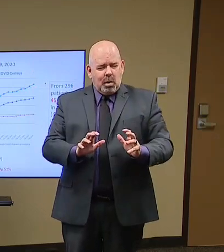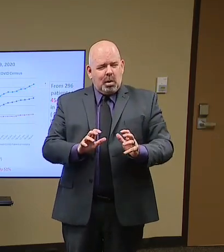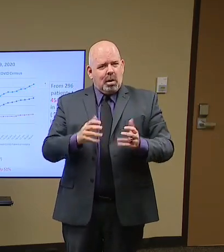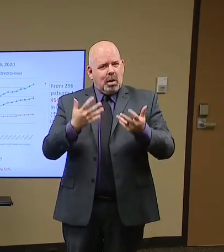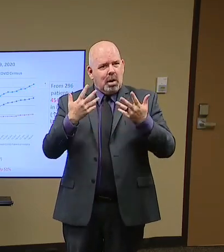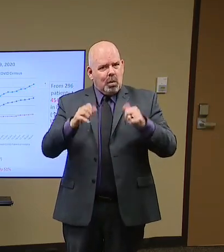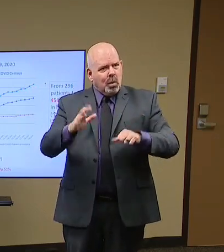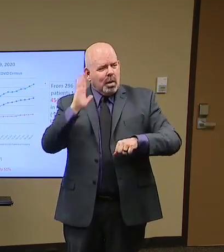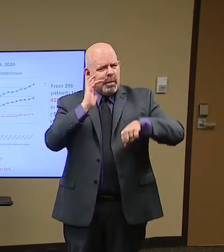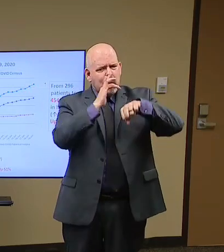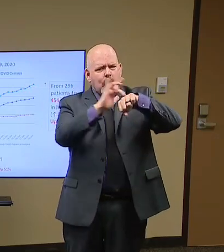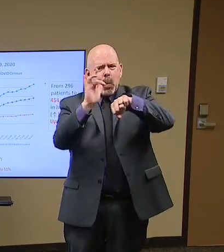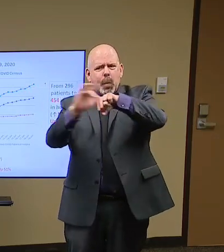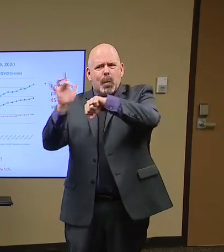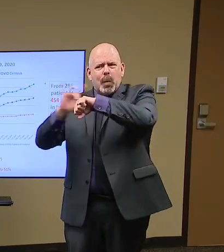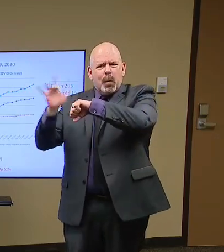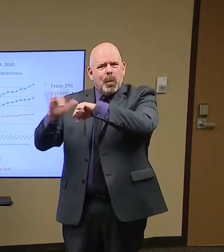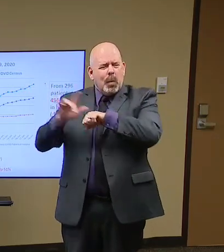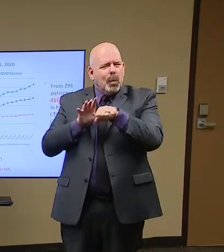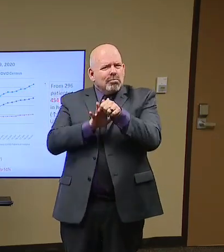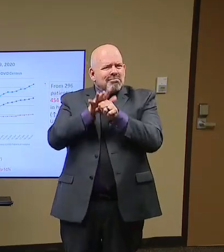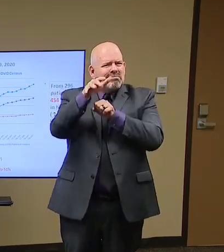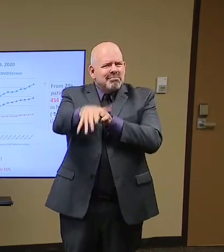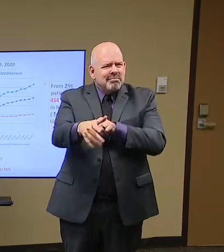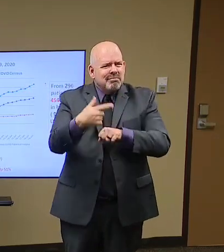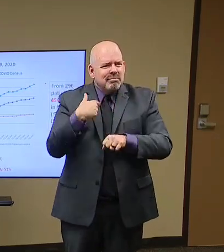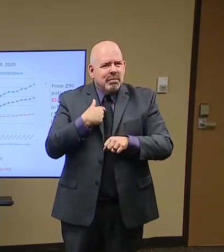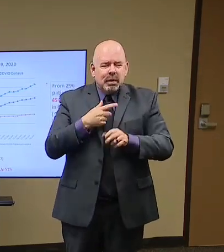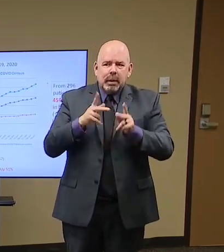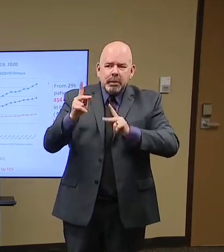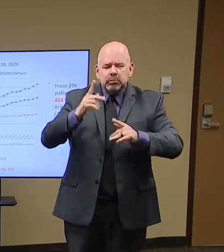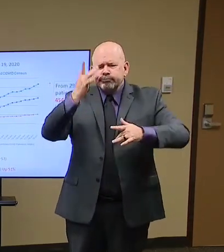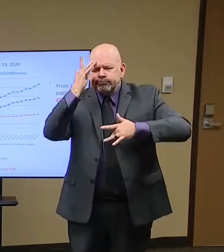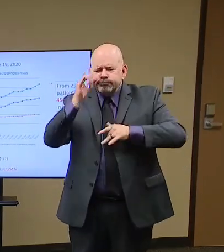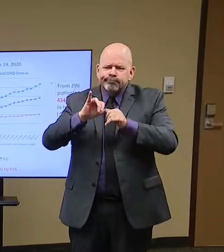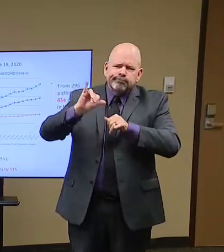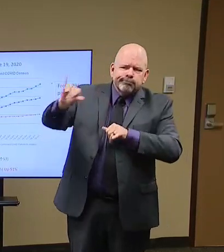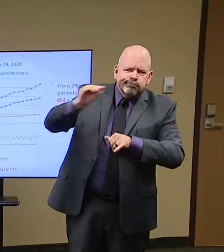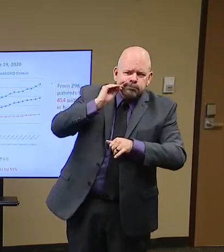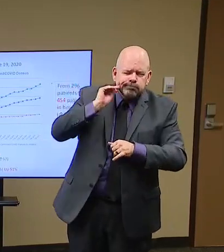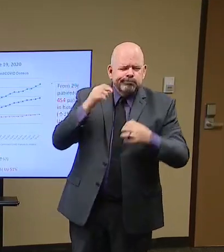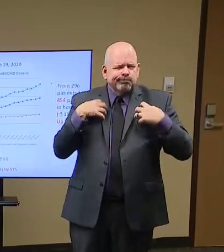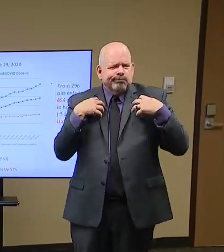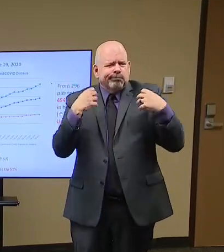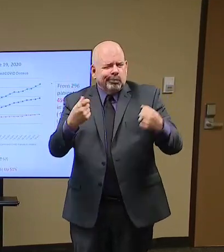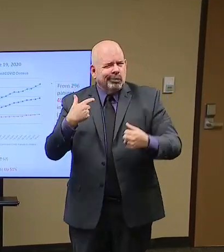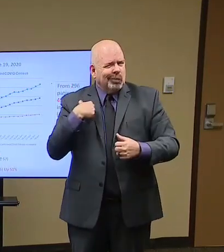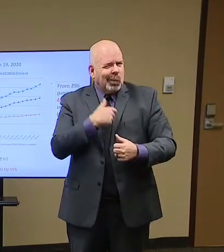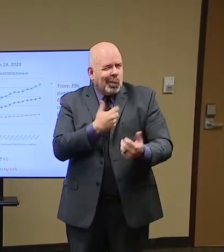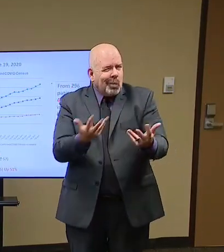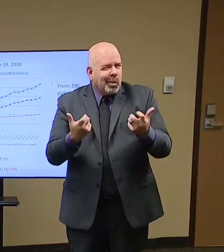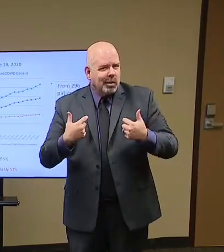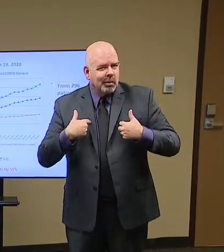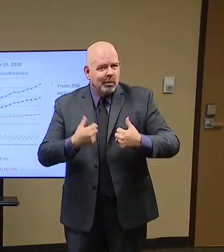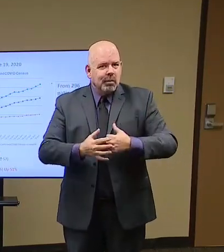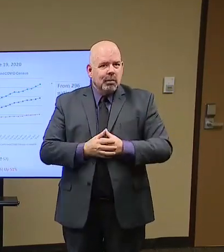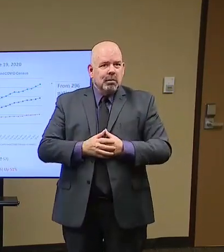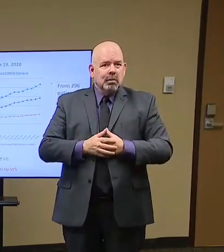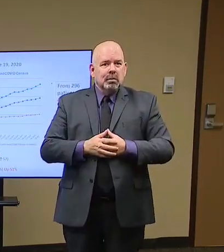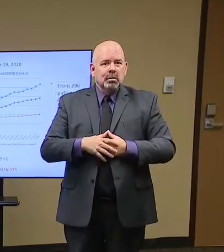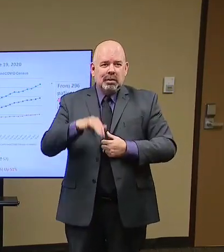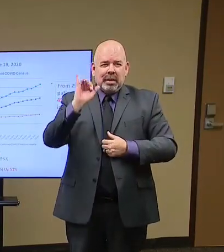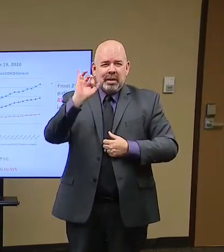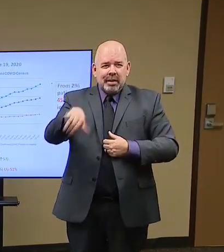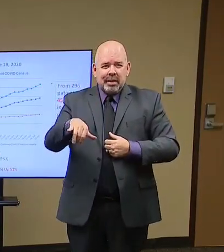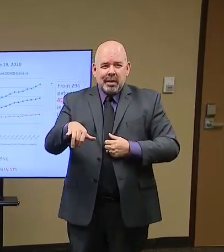well and healthy as we could. And so it's going to be up to all of us to do that. Here's what